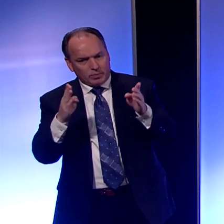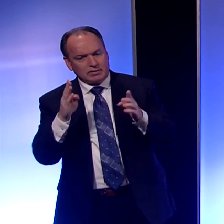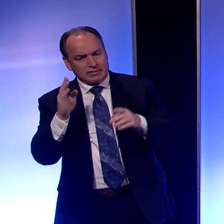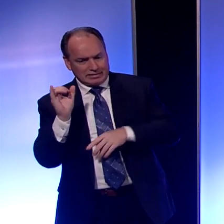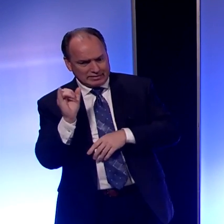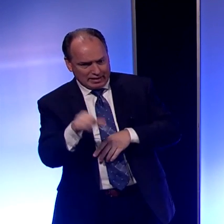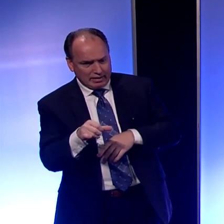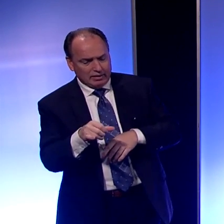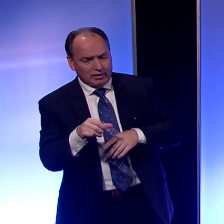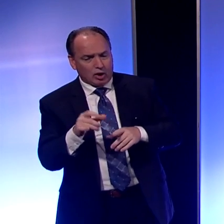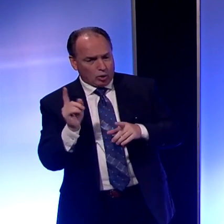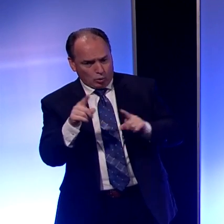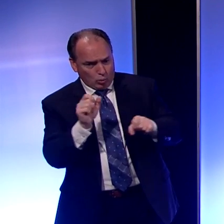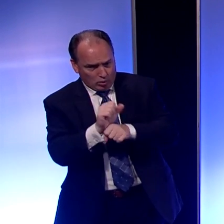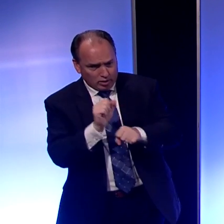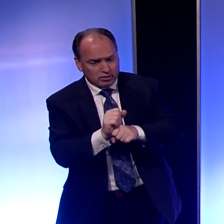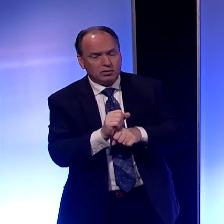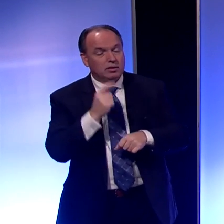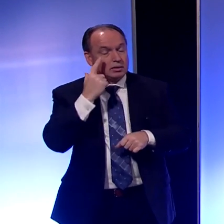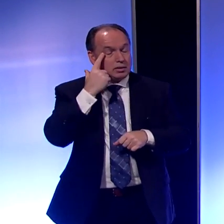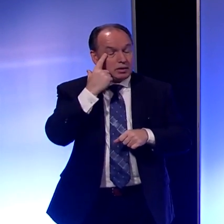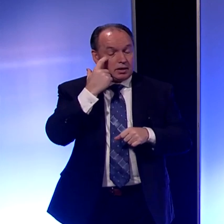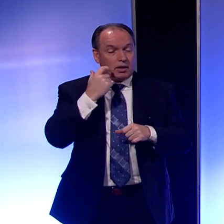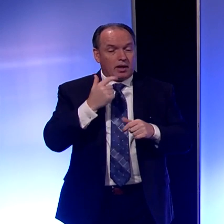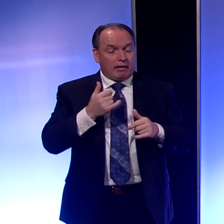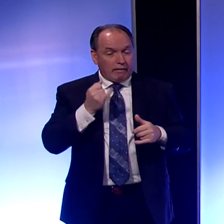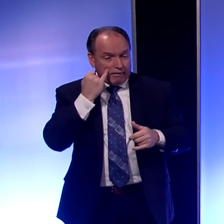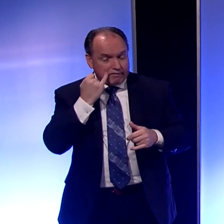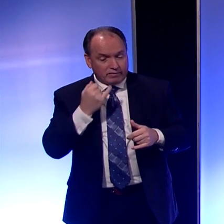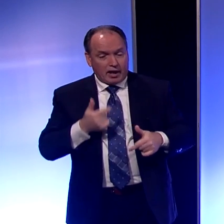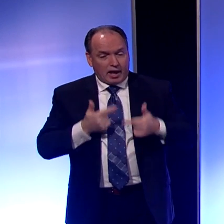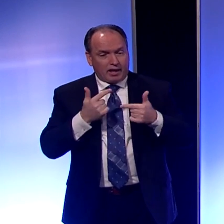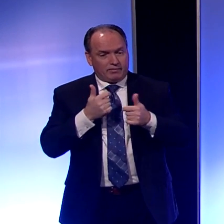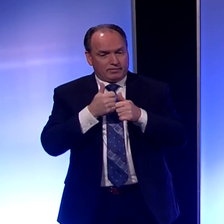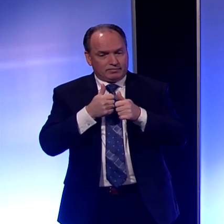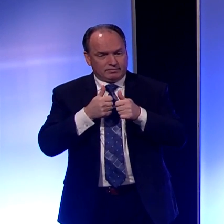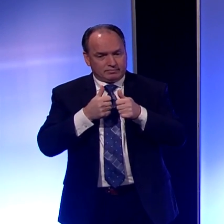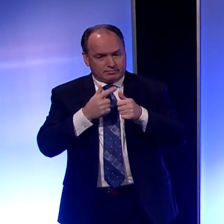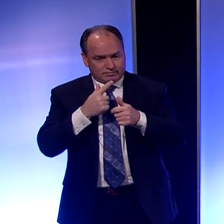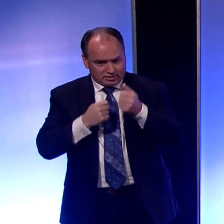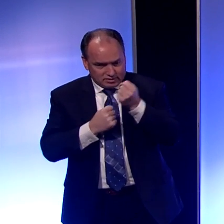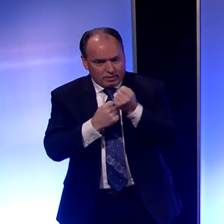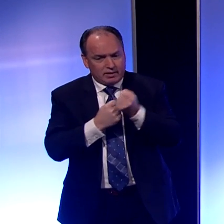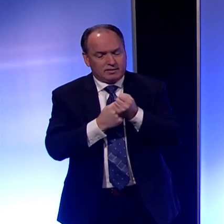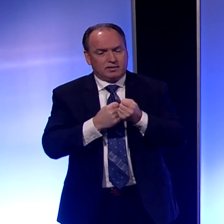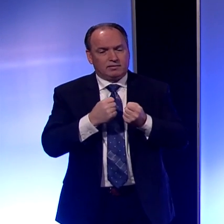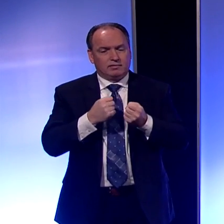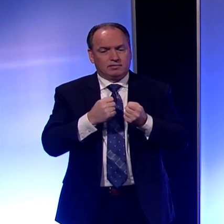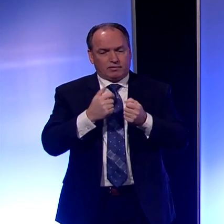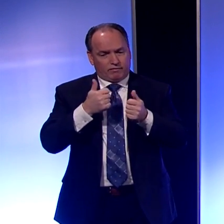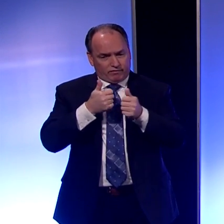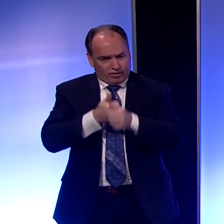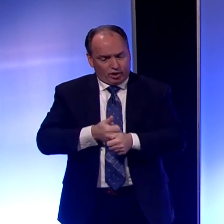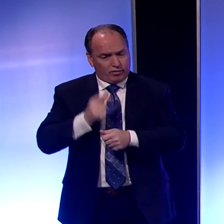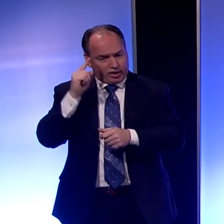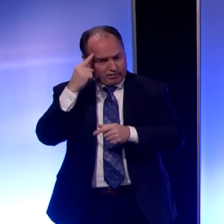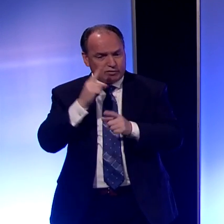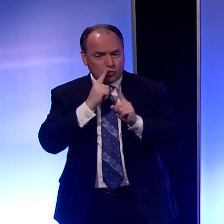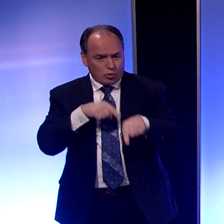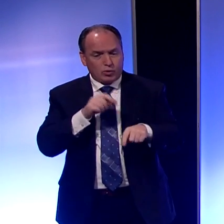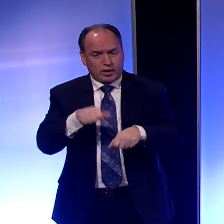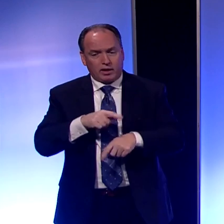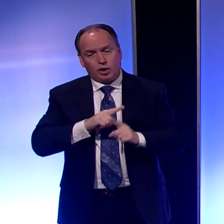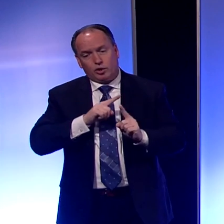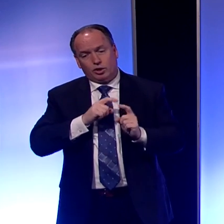-sustaining and has been allowed to stay working per the governor's order. So you can go to work and you can come home.